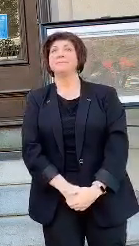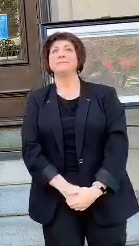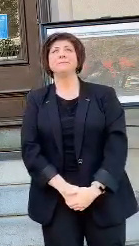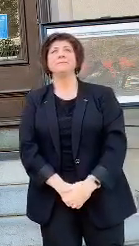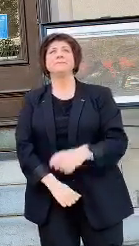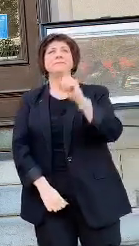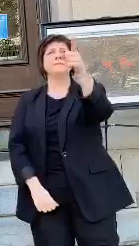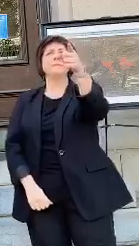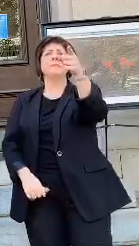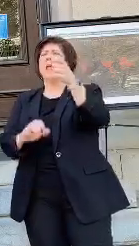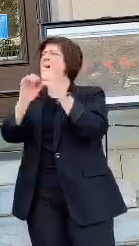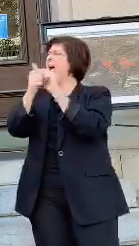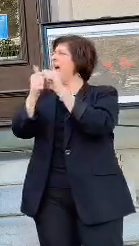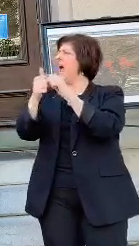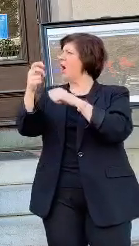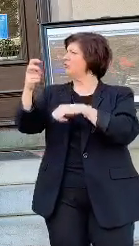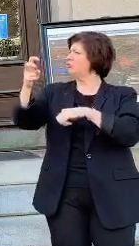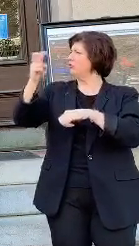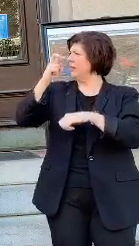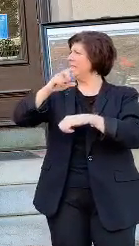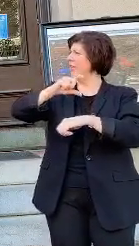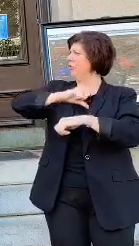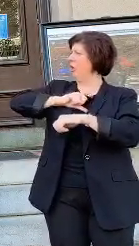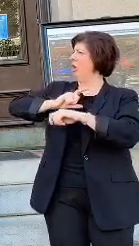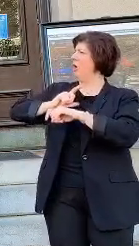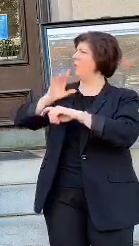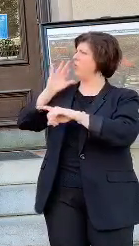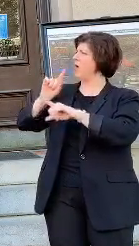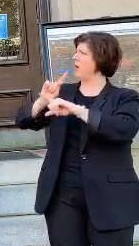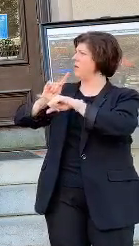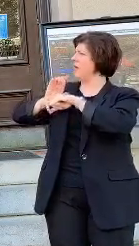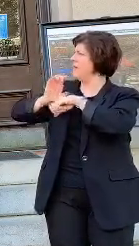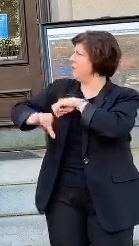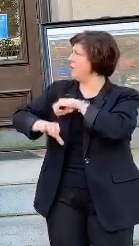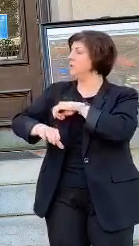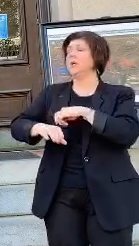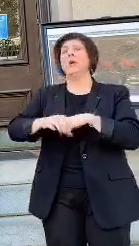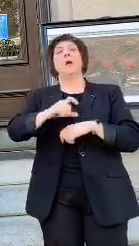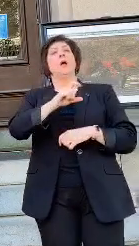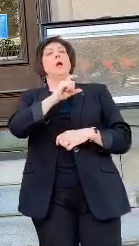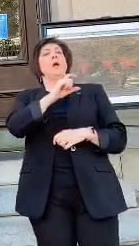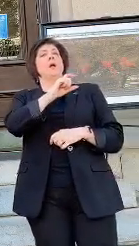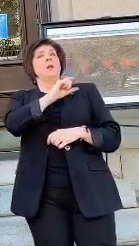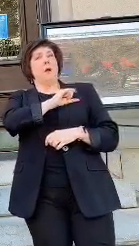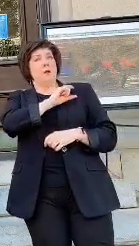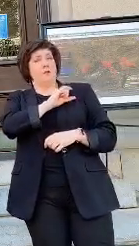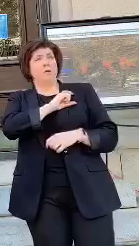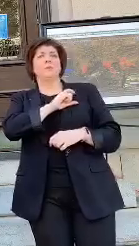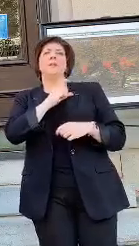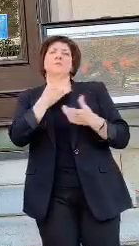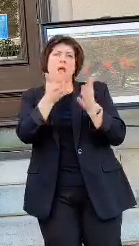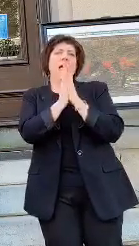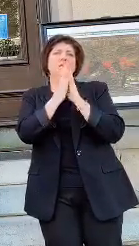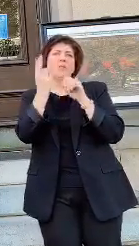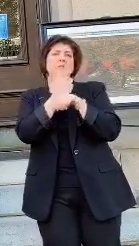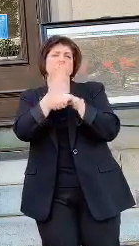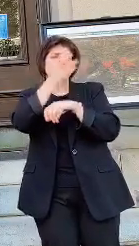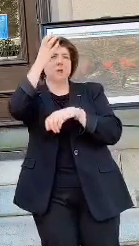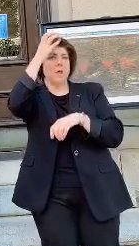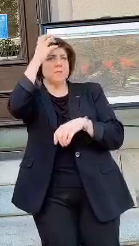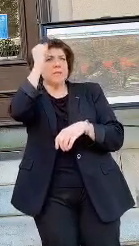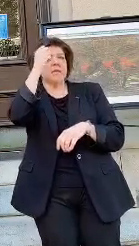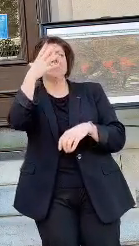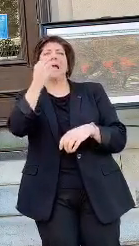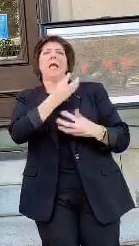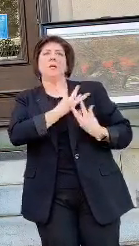How strictly is law enforcement going to enforce this? Law enforcement officers have been, again, common sense and compassionate. Even